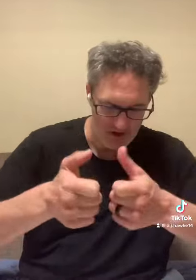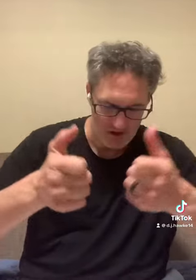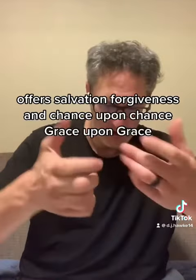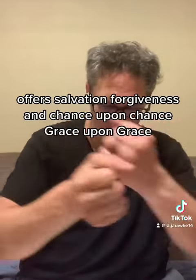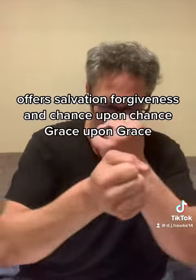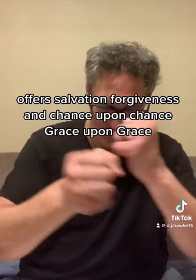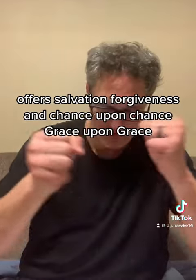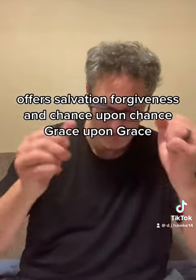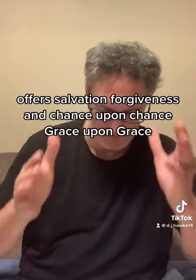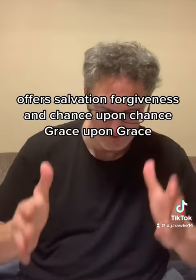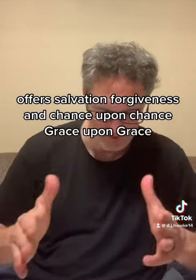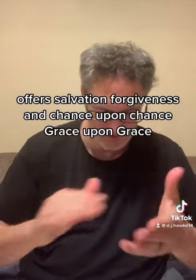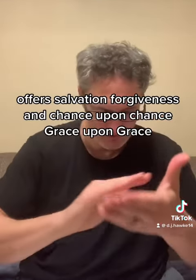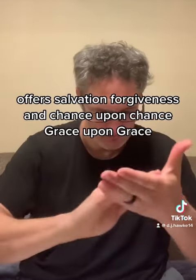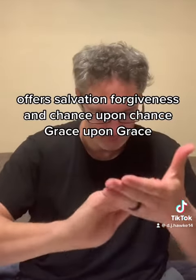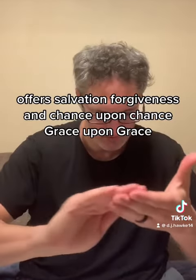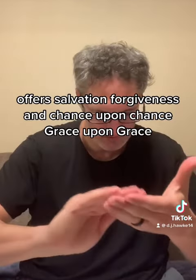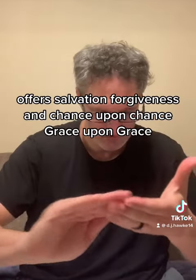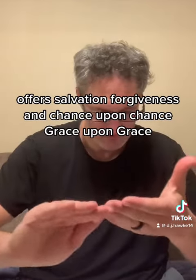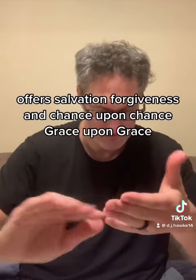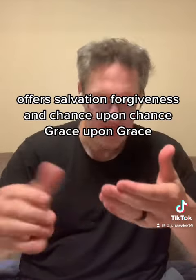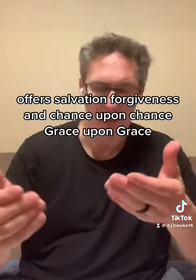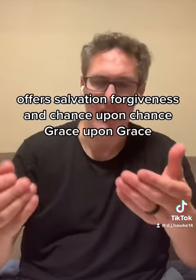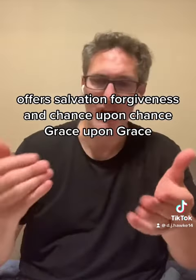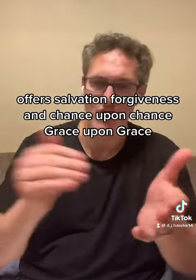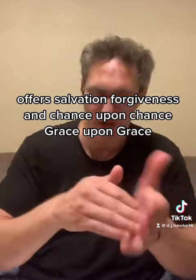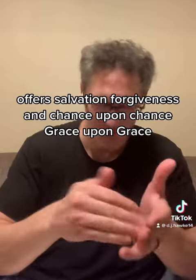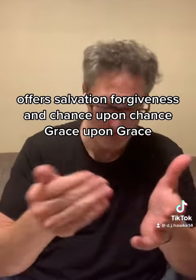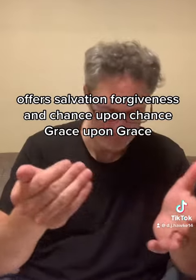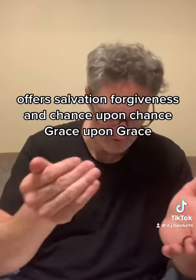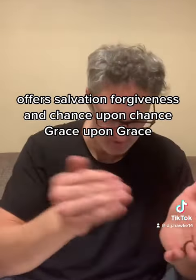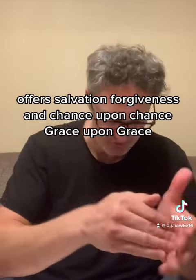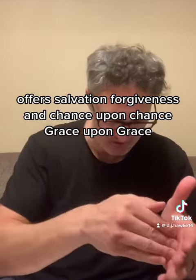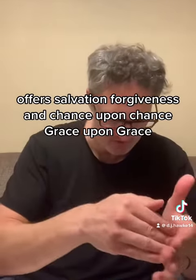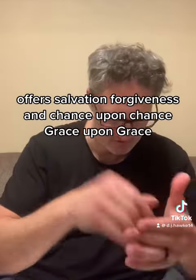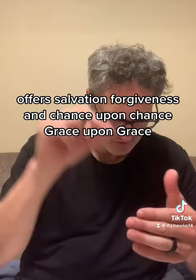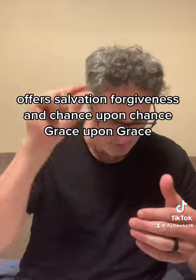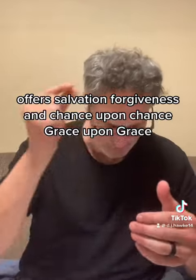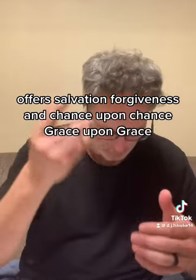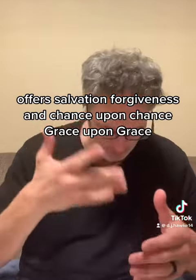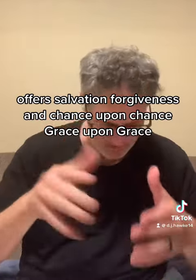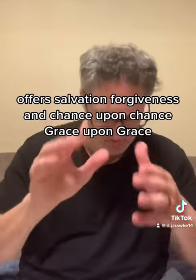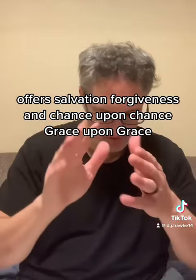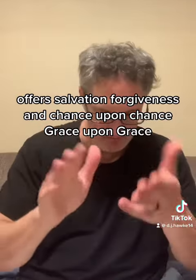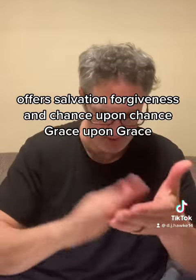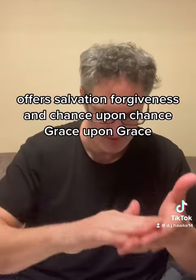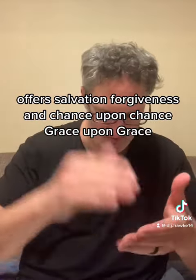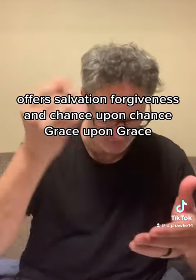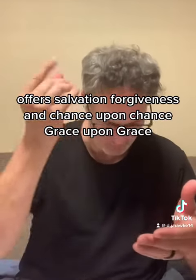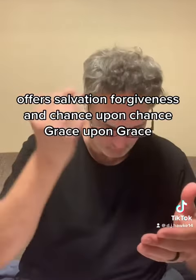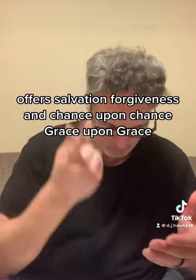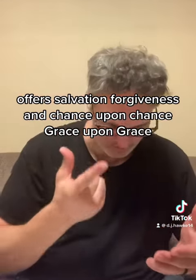offers salvation, forgiveness, chance upon chance, grace upon grace.